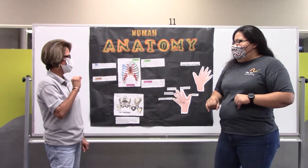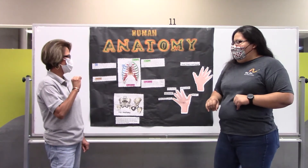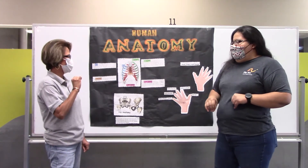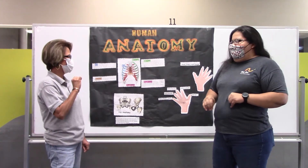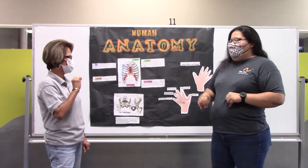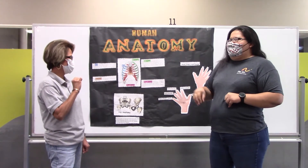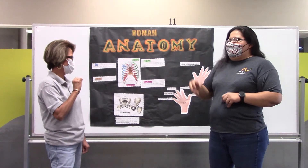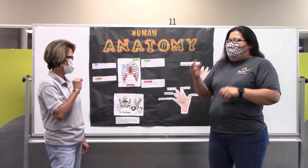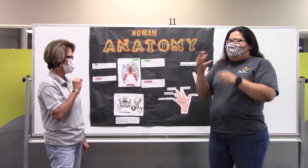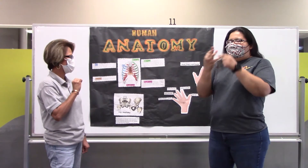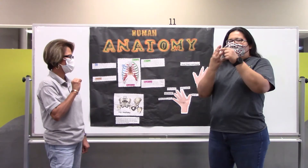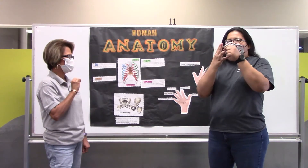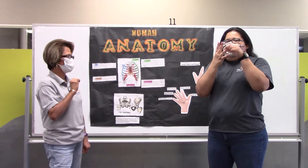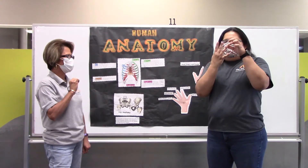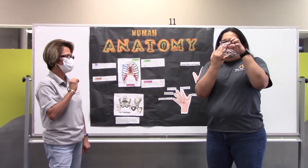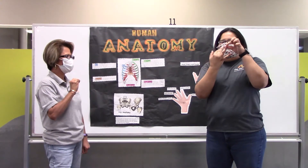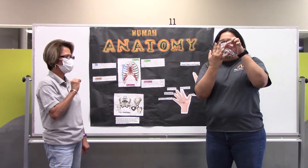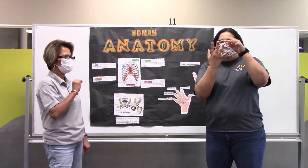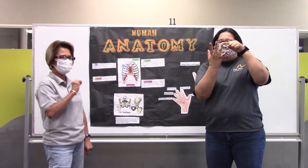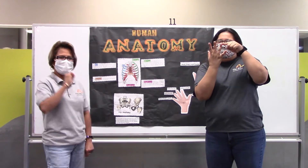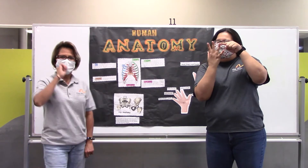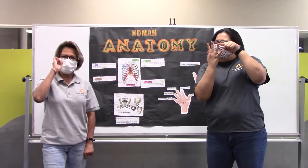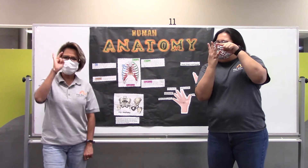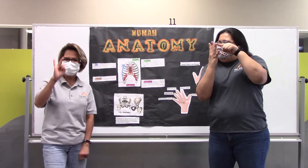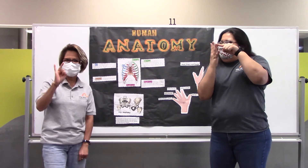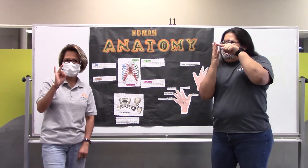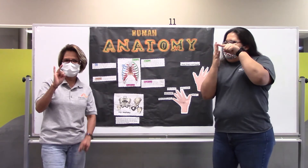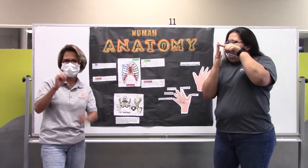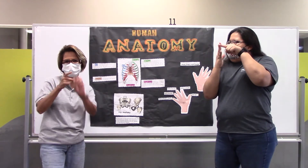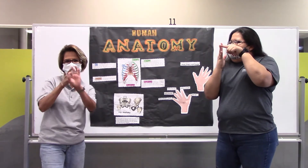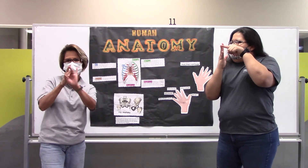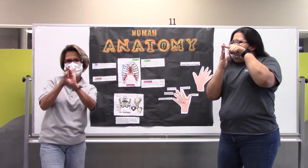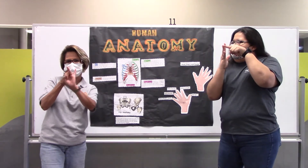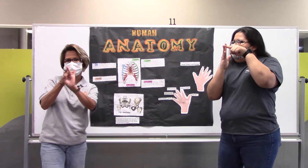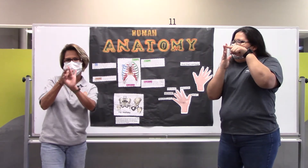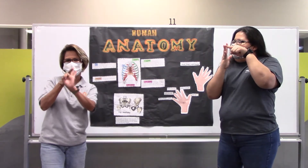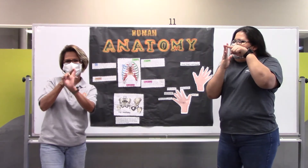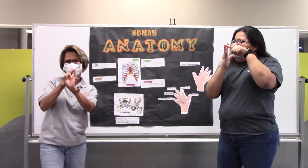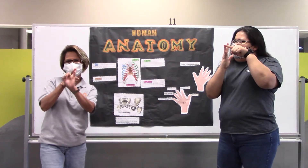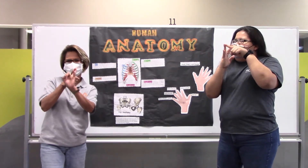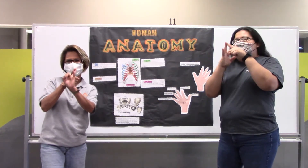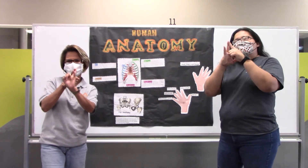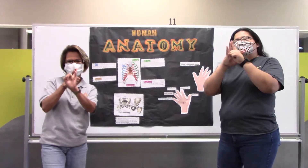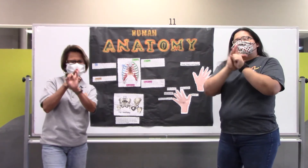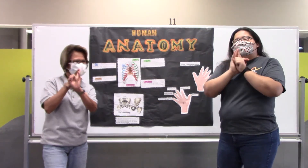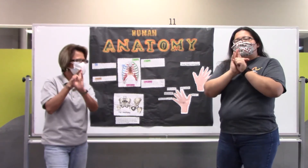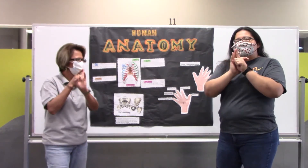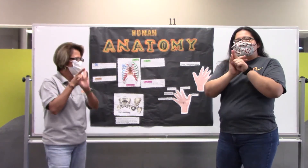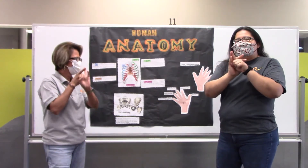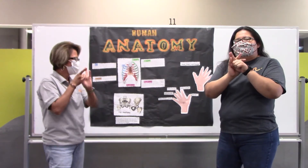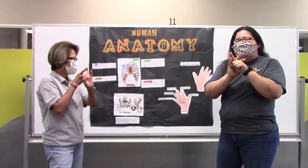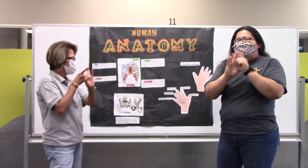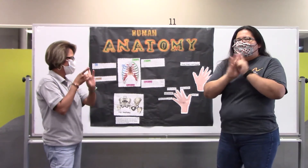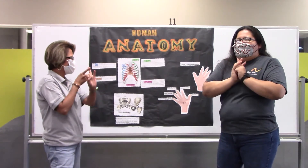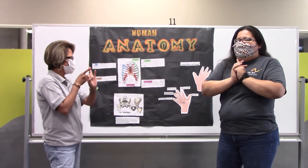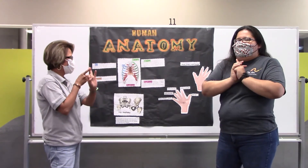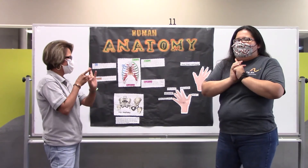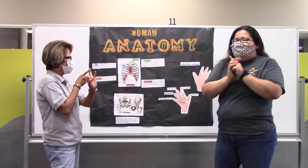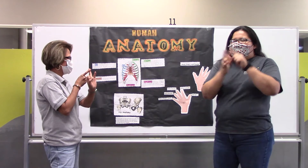By any chance, do you know what this finger is called? Is this the one that rings? Yes, it is. Hey, Amy, do you know